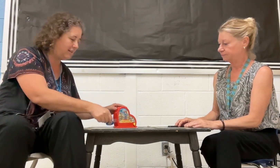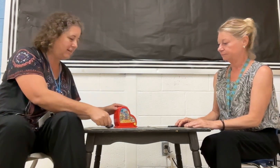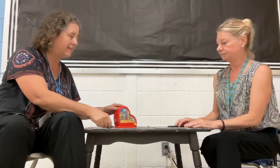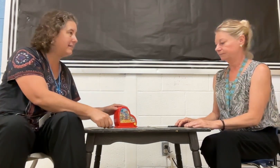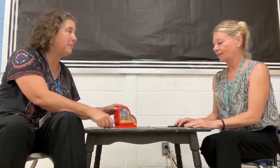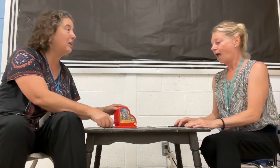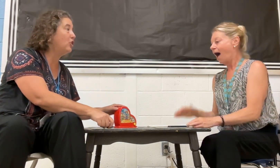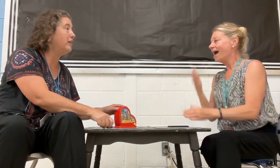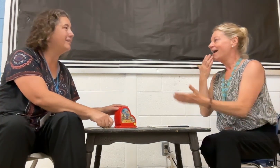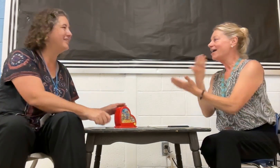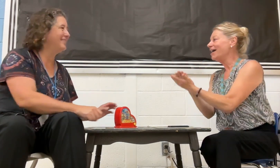Good!